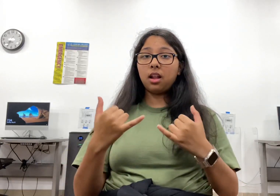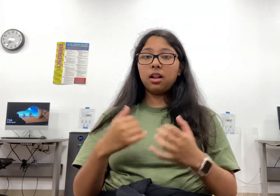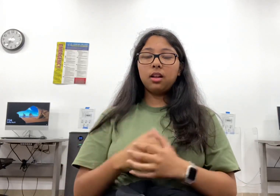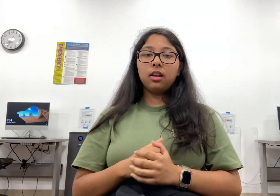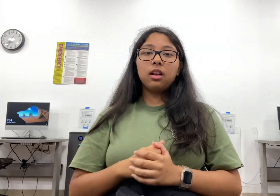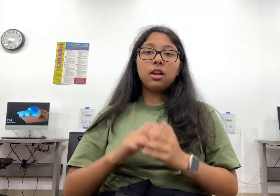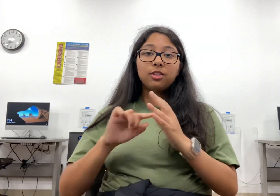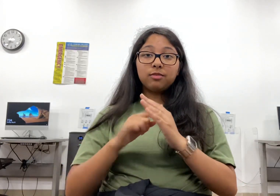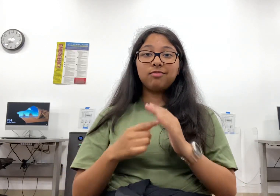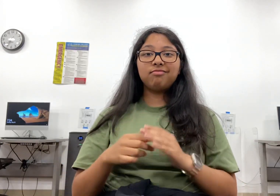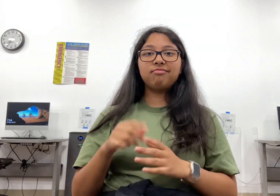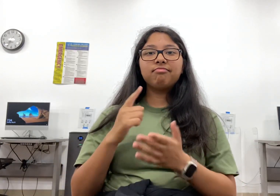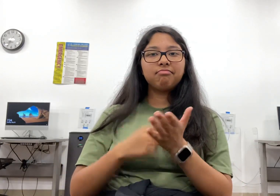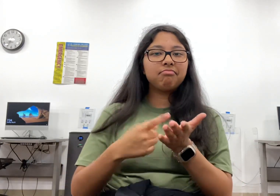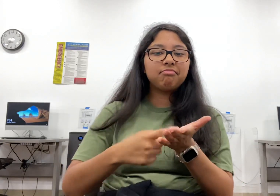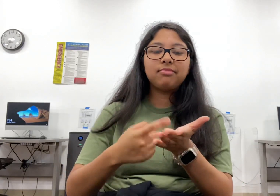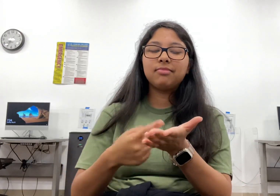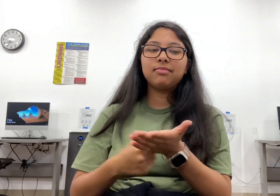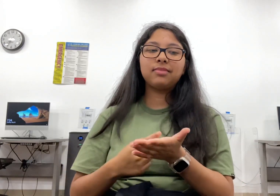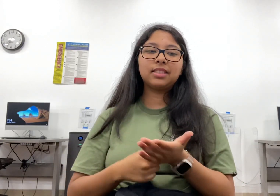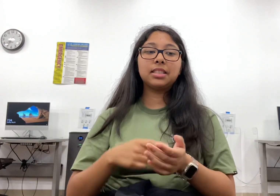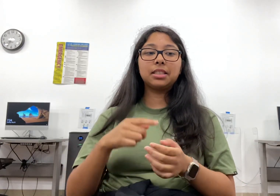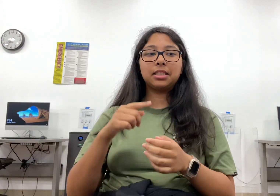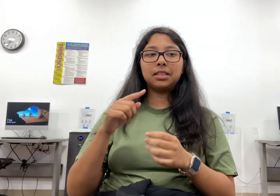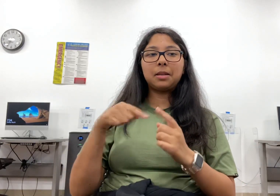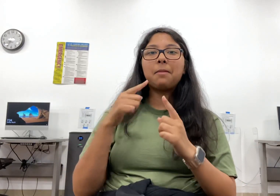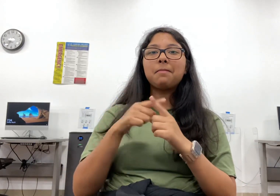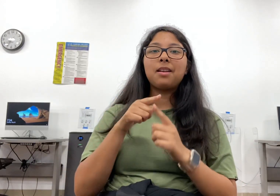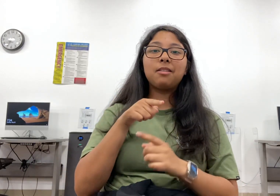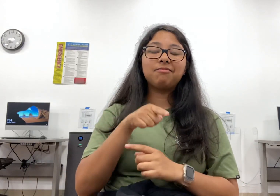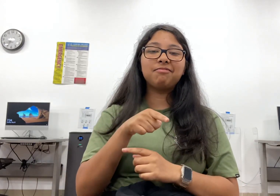learning about the tribal homeland.